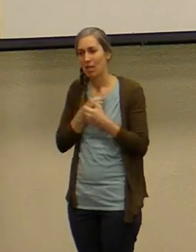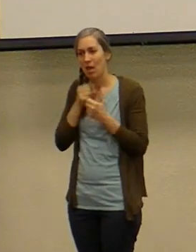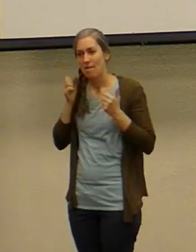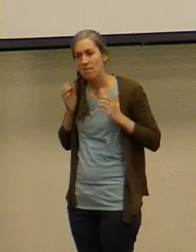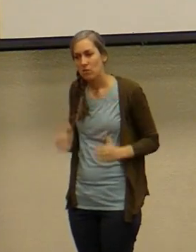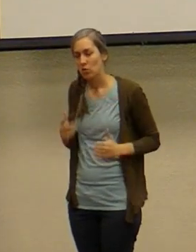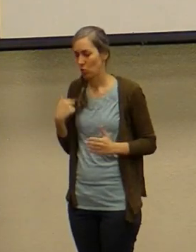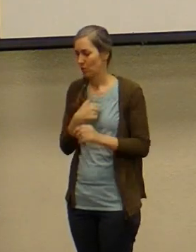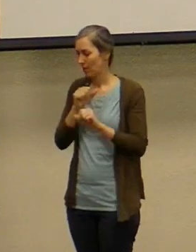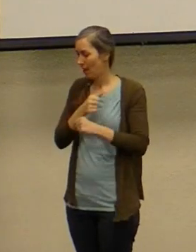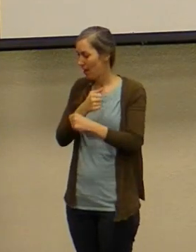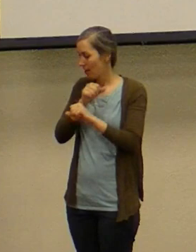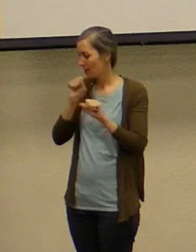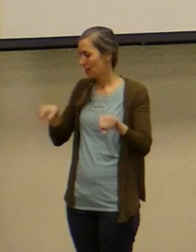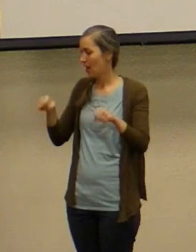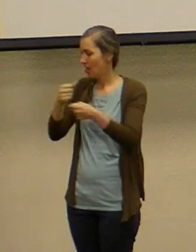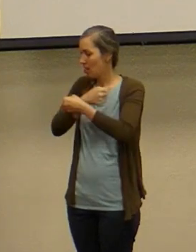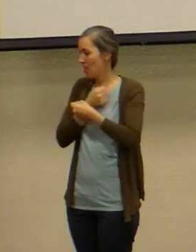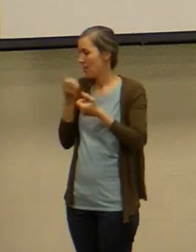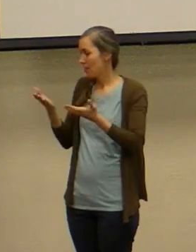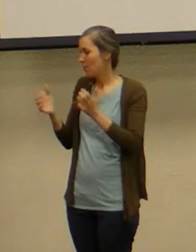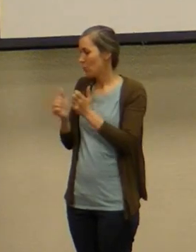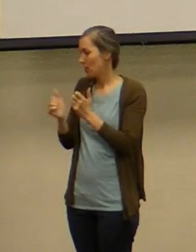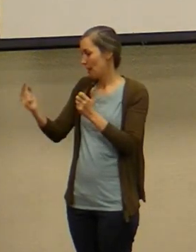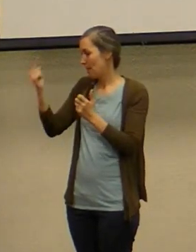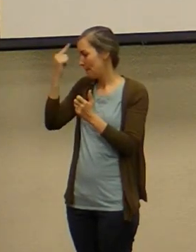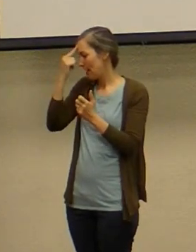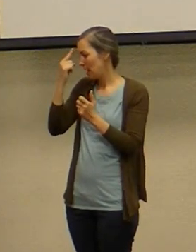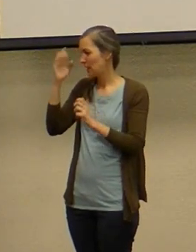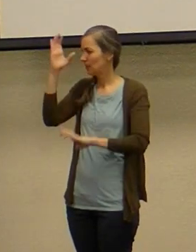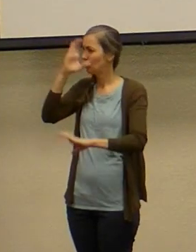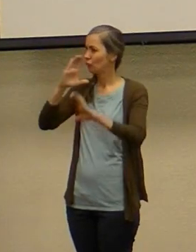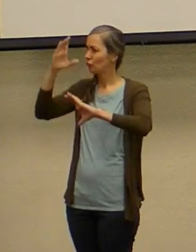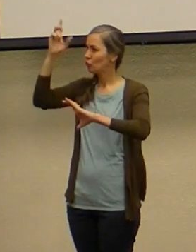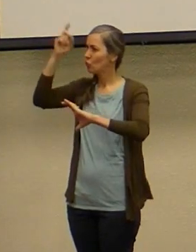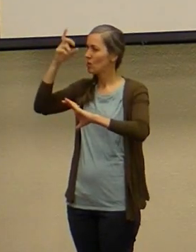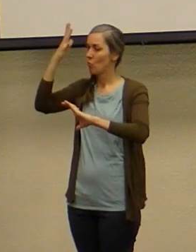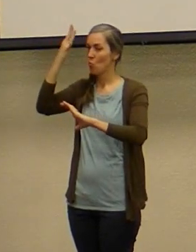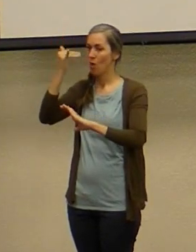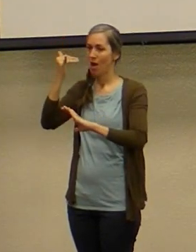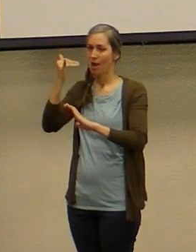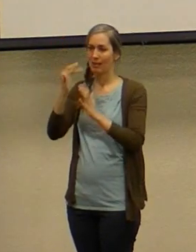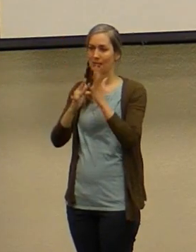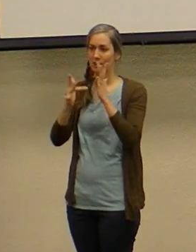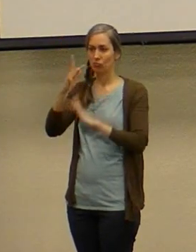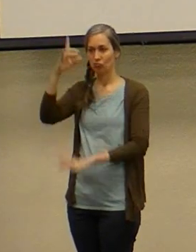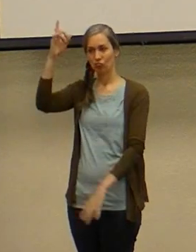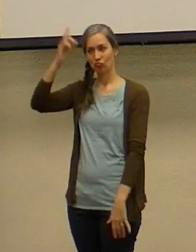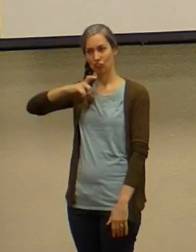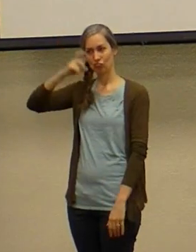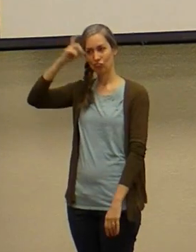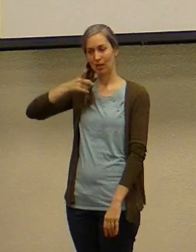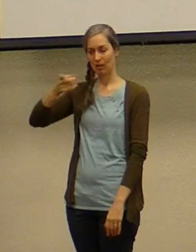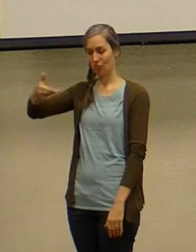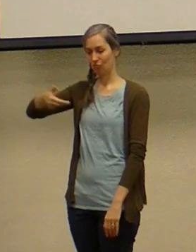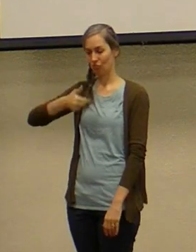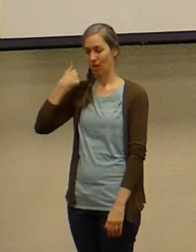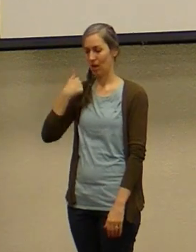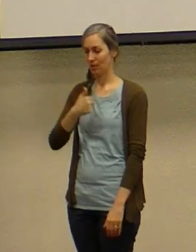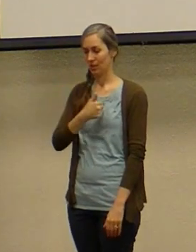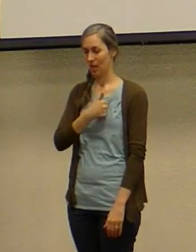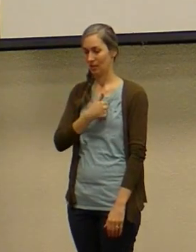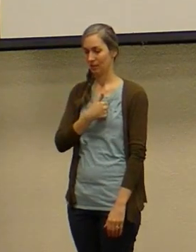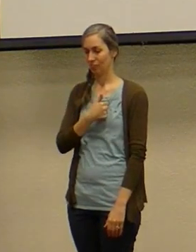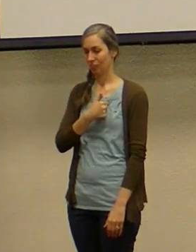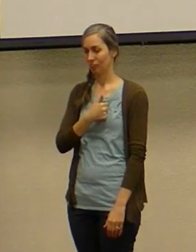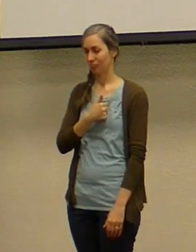we're able to love him with our mind and our pursuit of wisdom because Jesus is wise and he invites us more and more into his